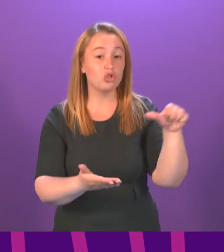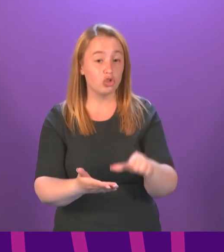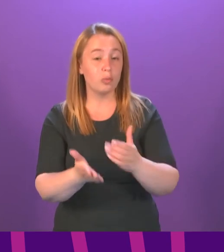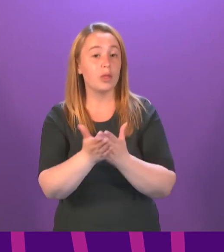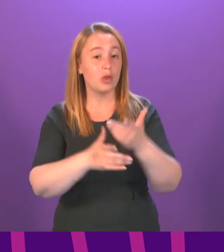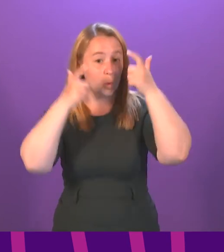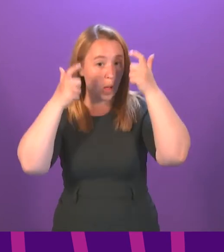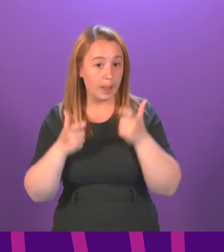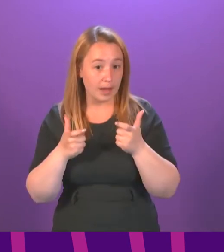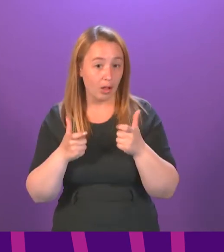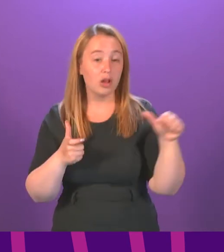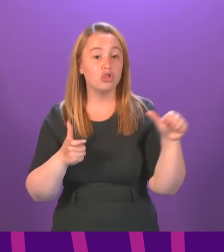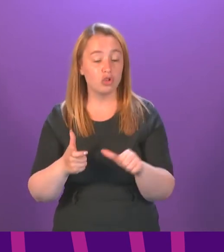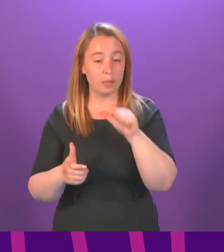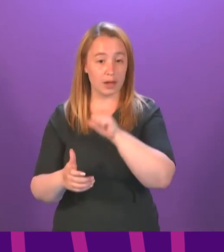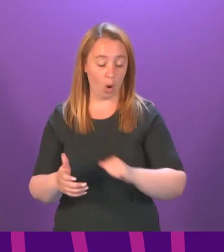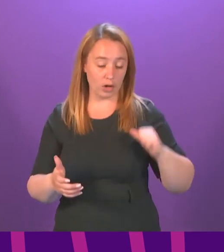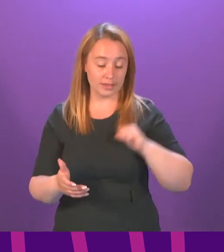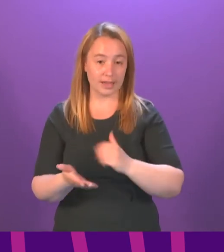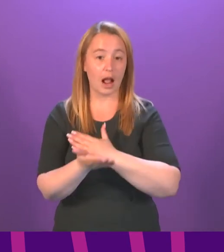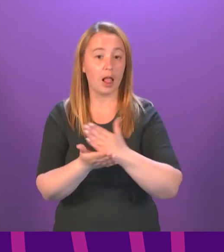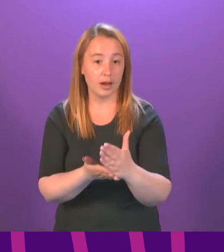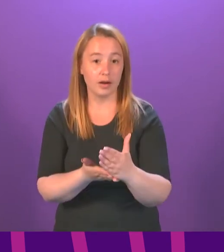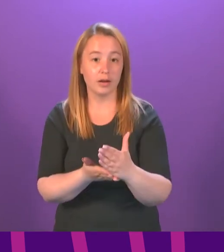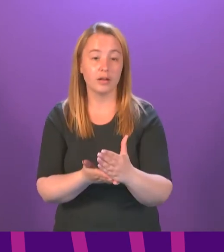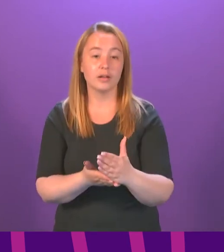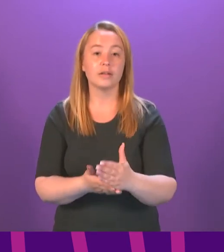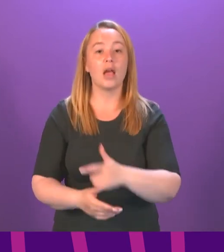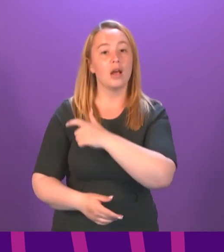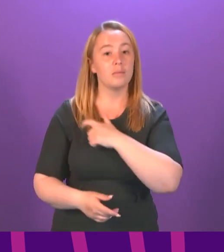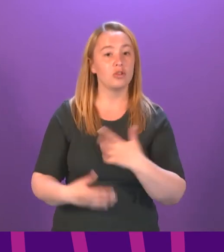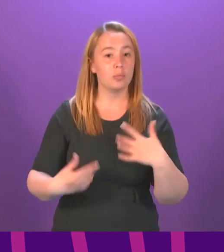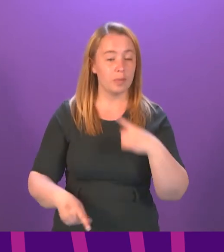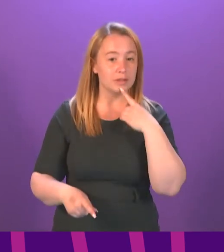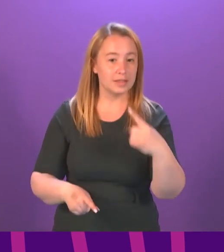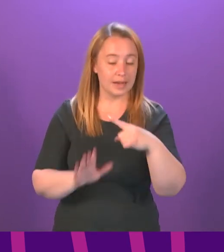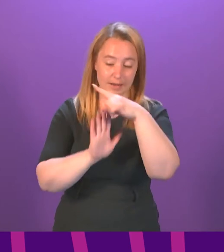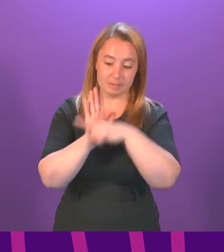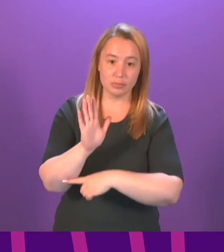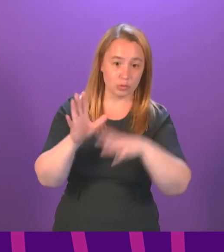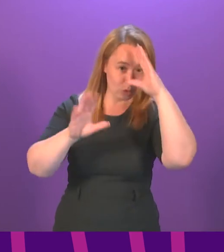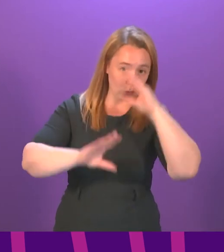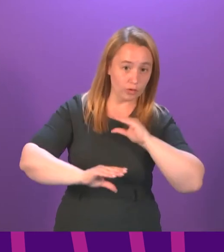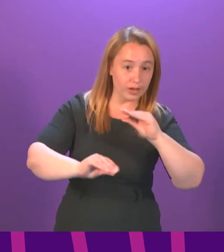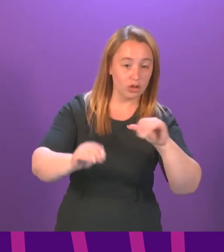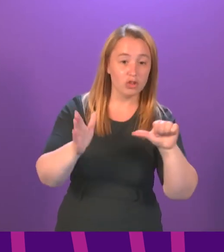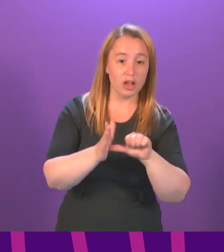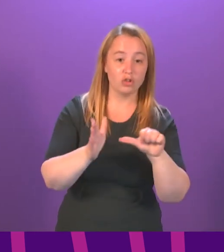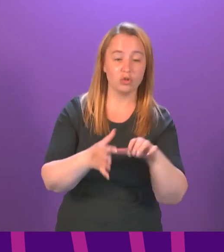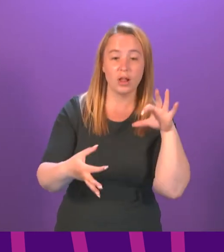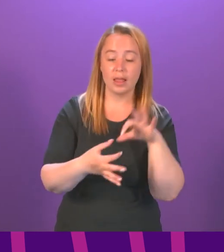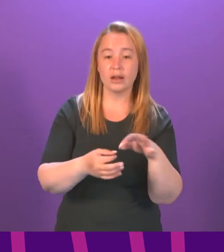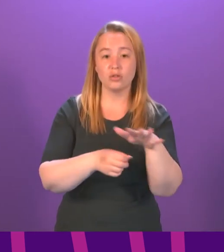rights-proofed and transparent. The report by the Commissioner highlights significant procedural and notification issues for local